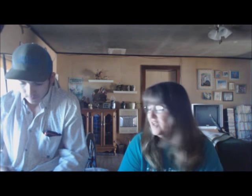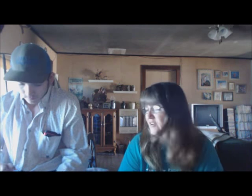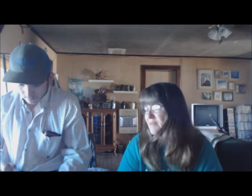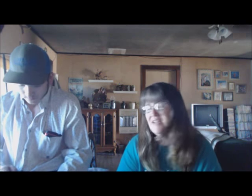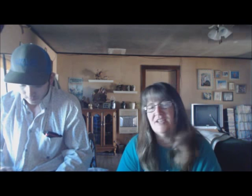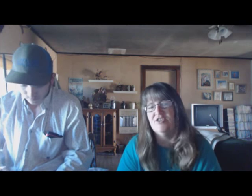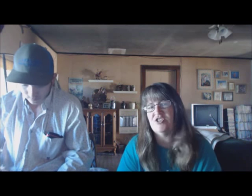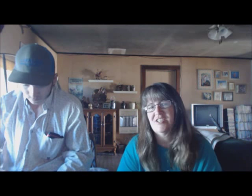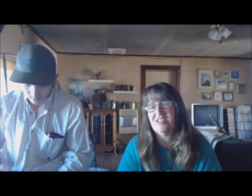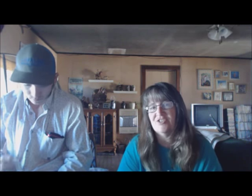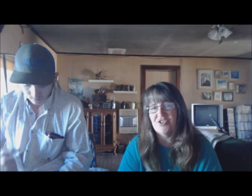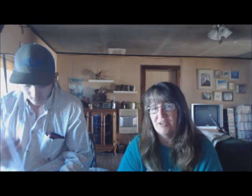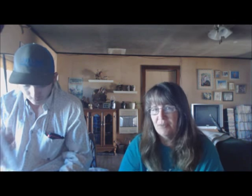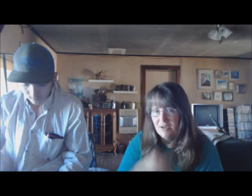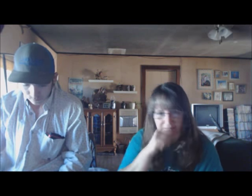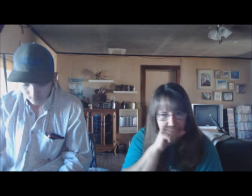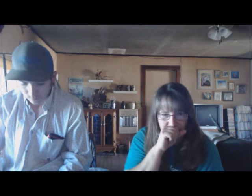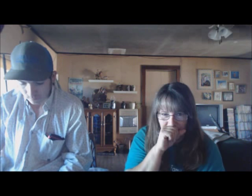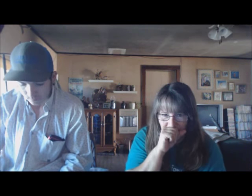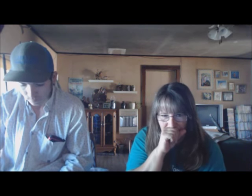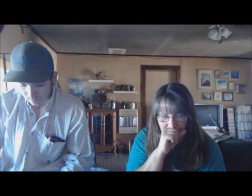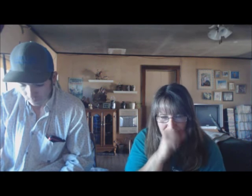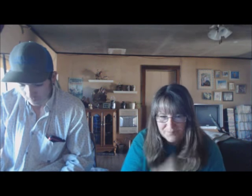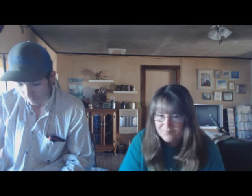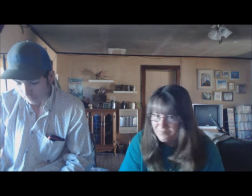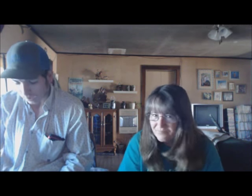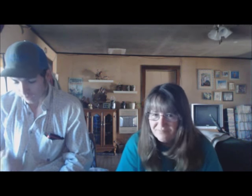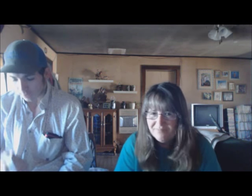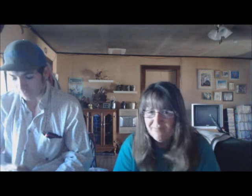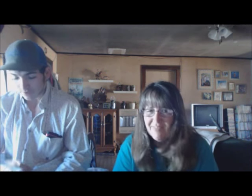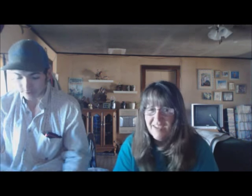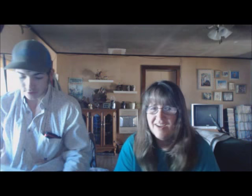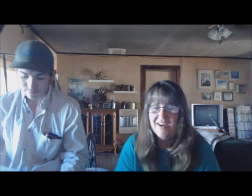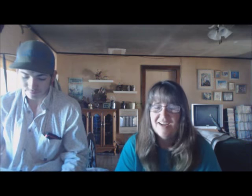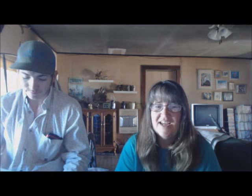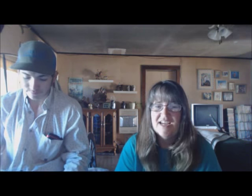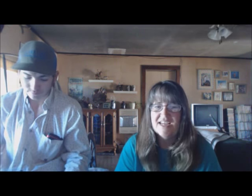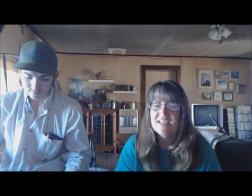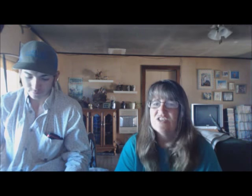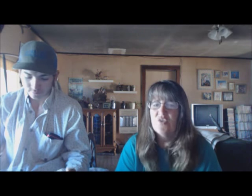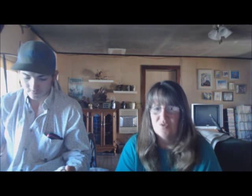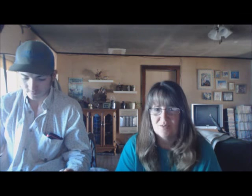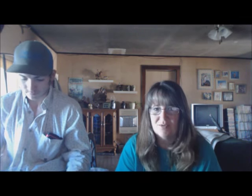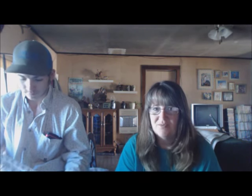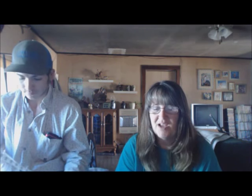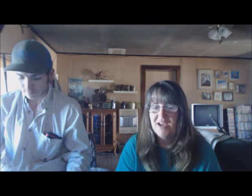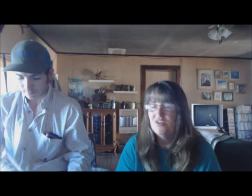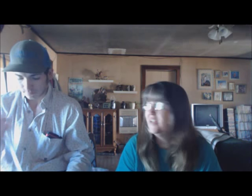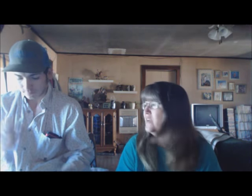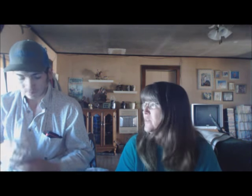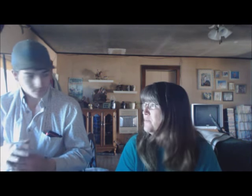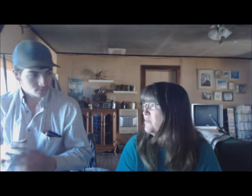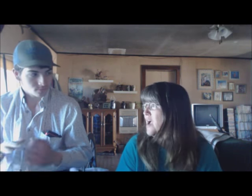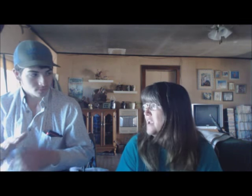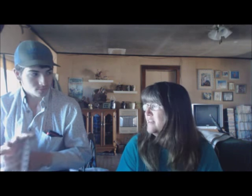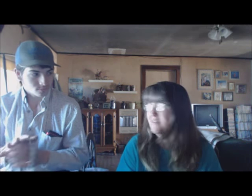oh, I made another cheese yesterday, but it wasn't very good. It's horrible. I don't like it with the brine